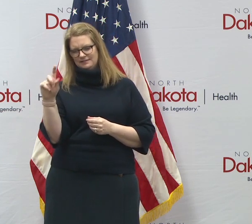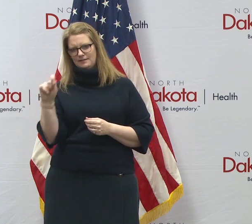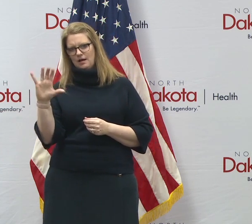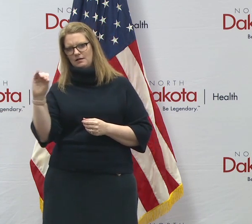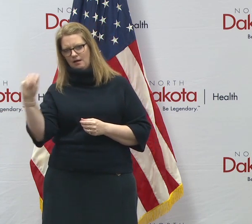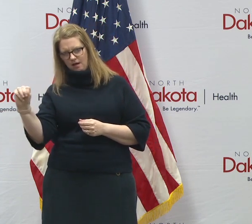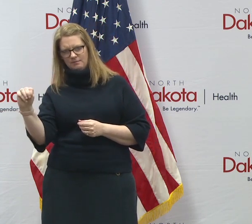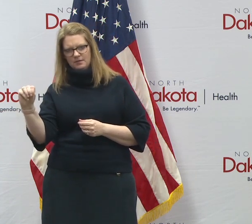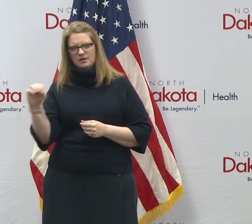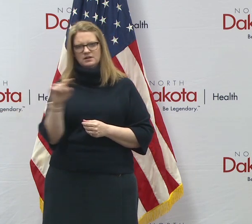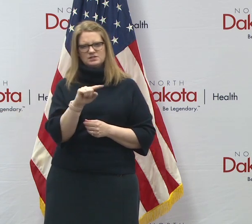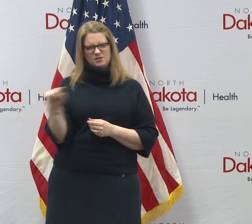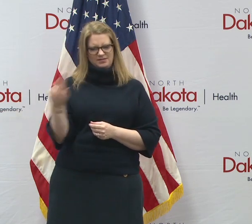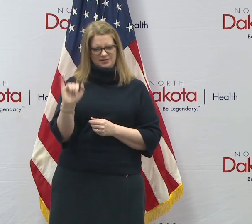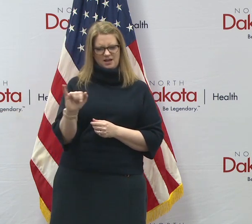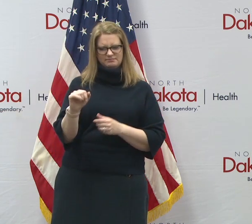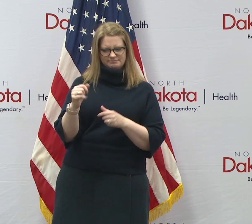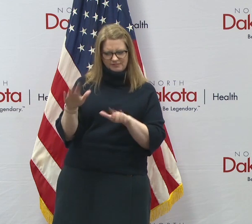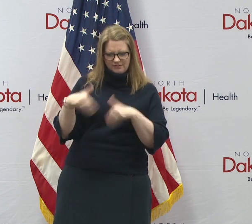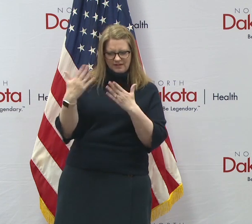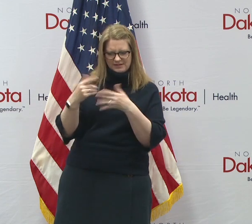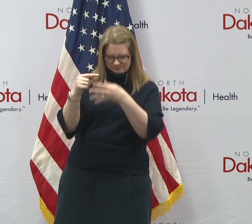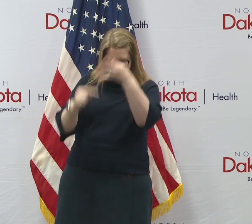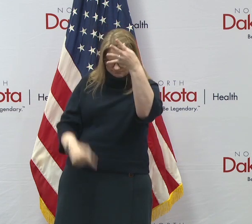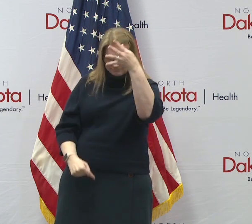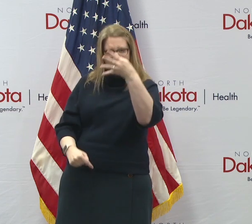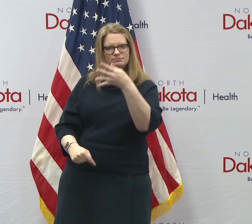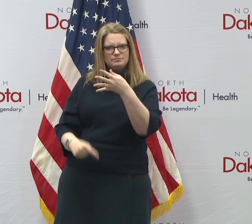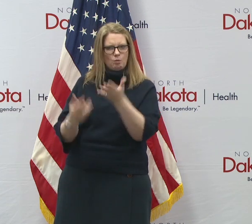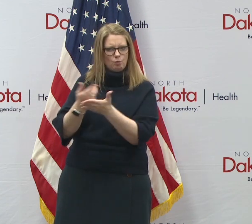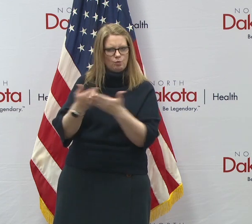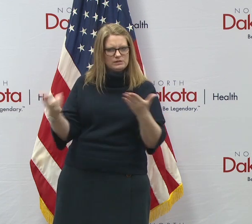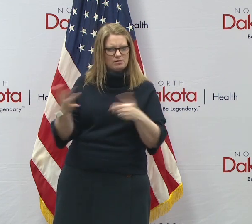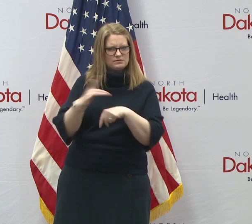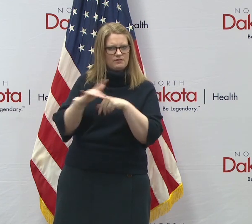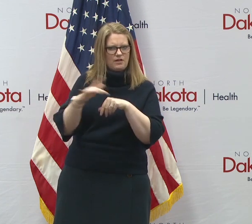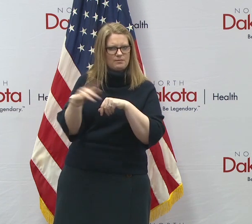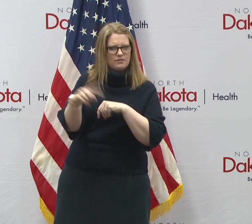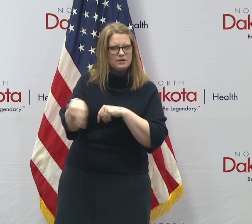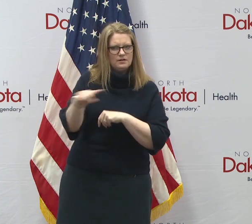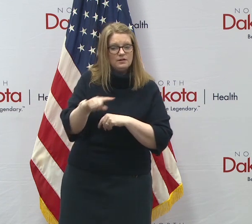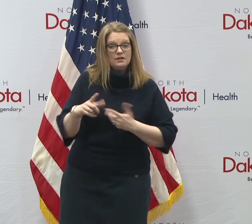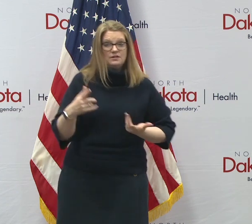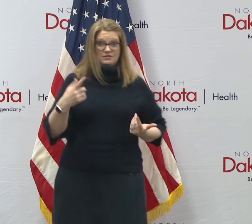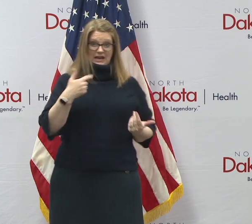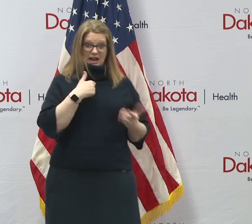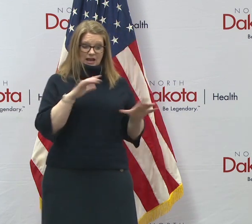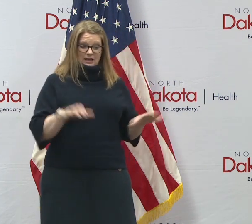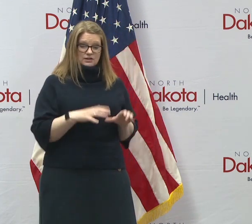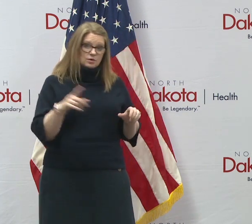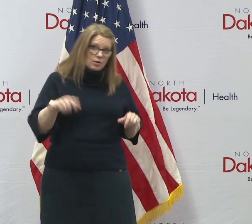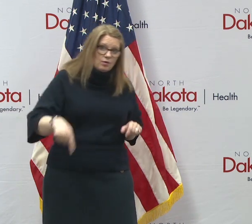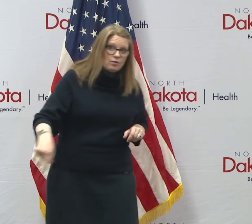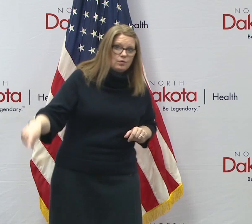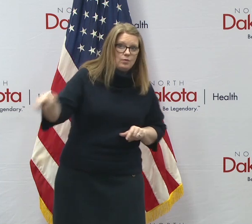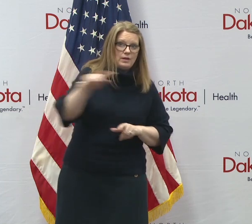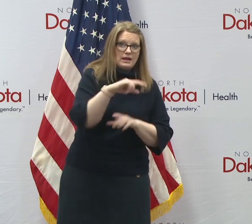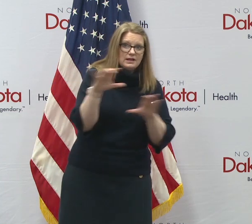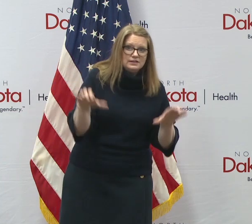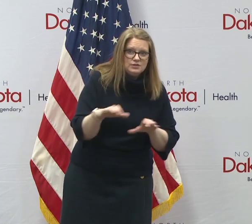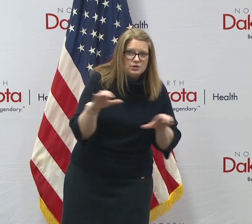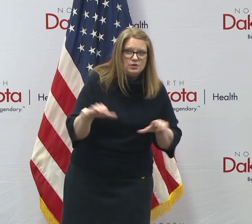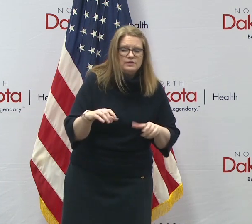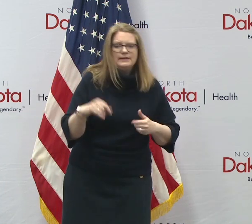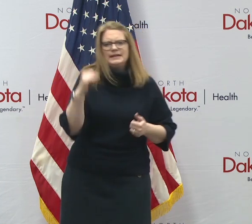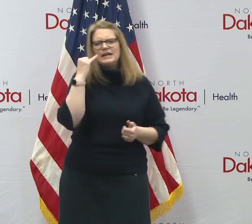remember that we're all in this together and the most important thing that, that I can do, that we can all do is to reach out to people